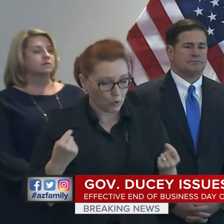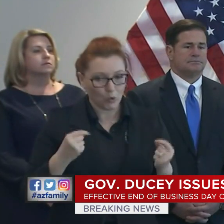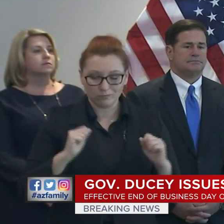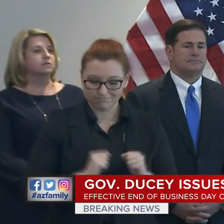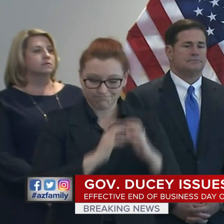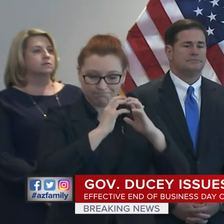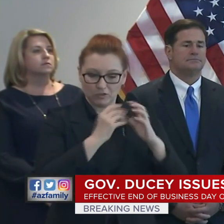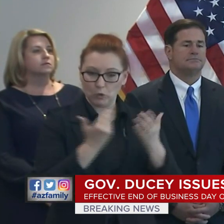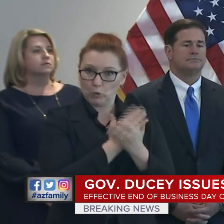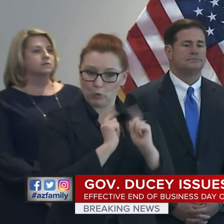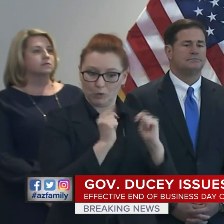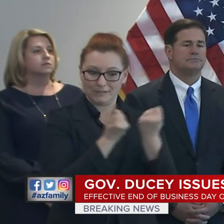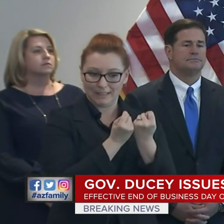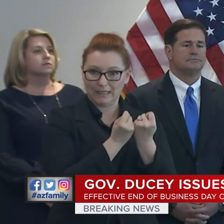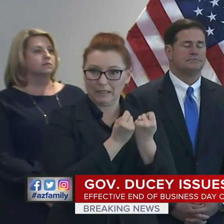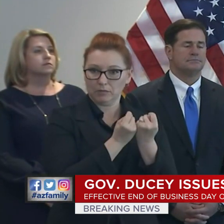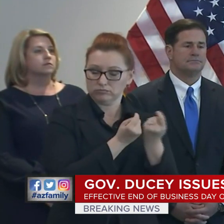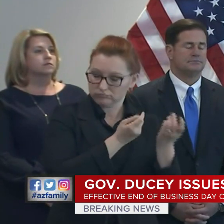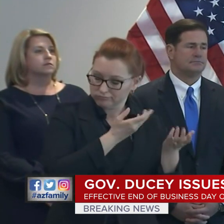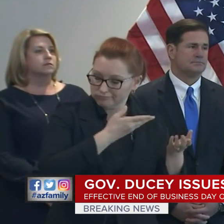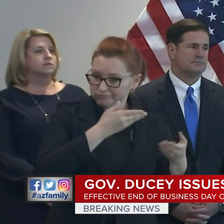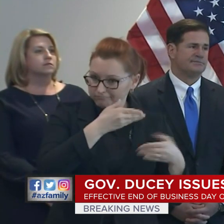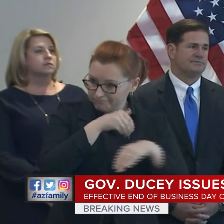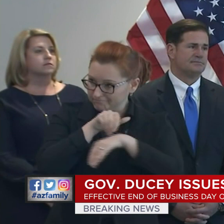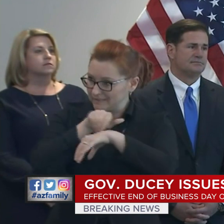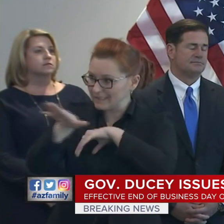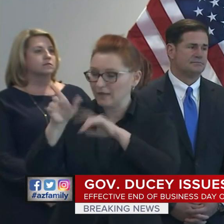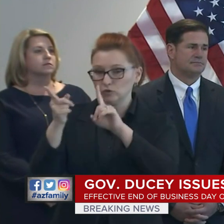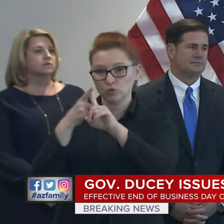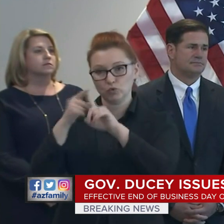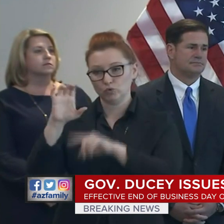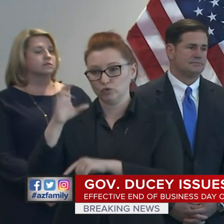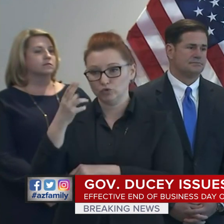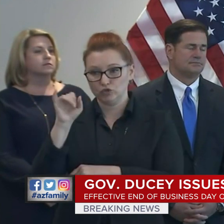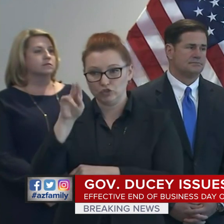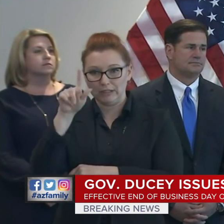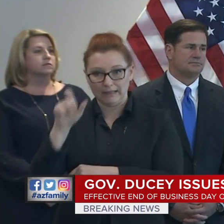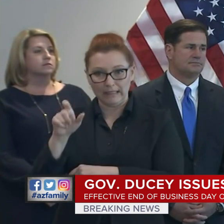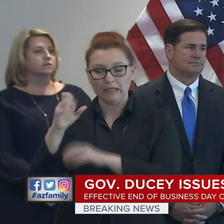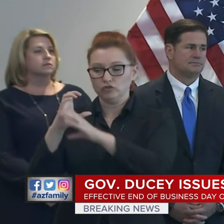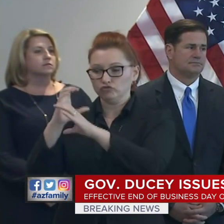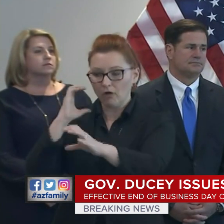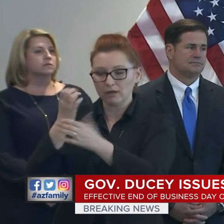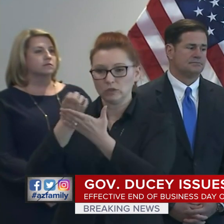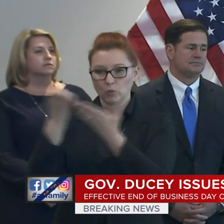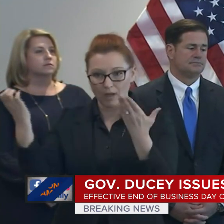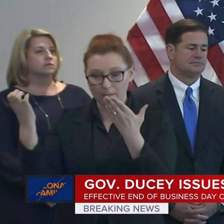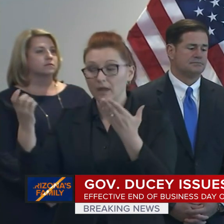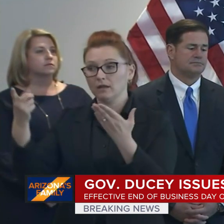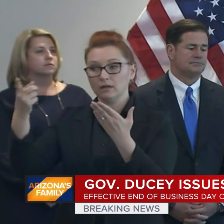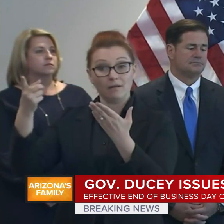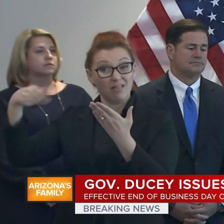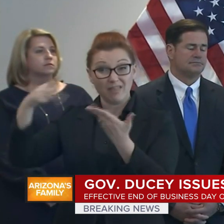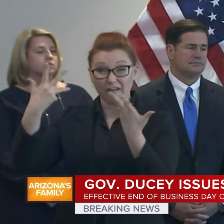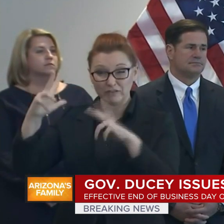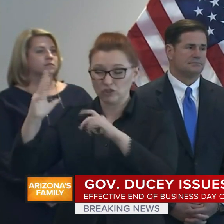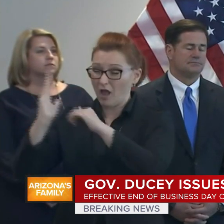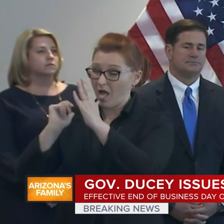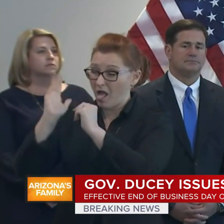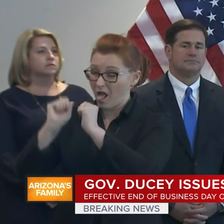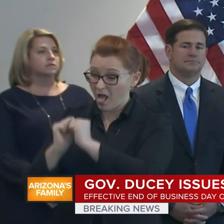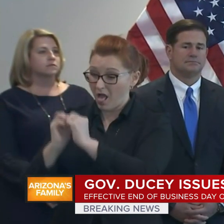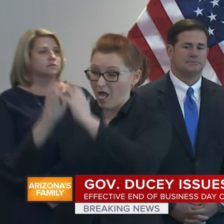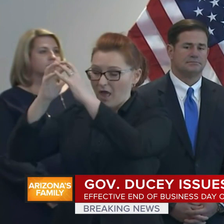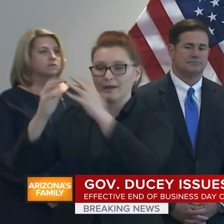sent them to Chinle with trucks and equipment, and that facility is up but not yet running as we work through the staffing problem